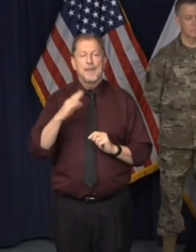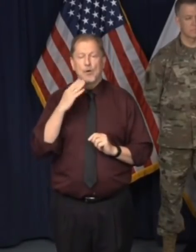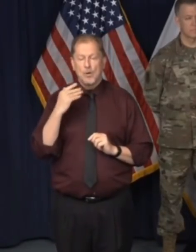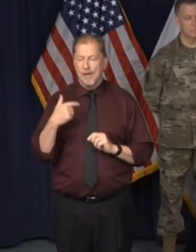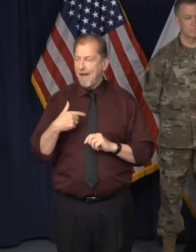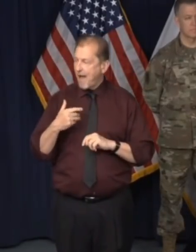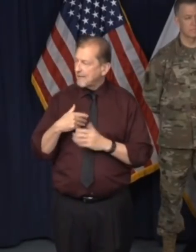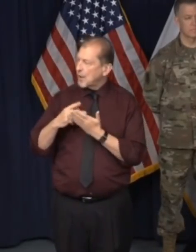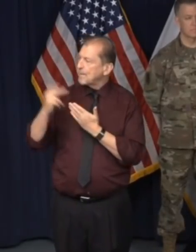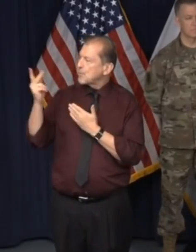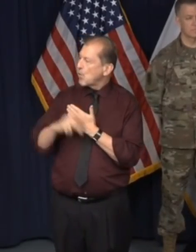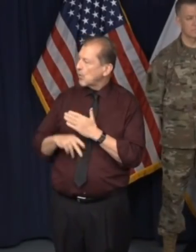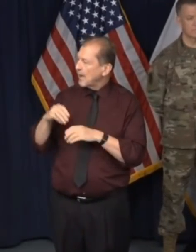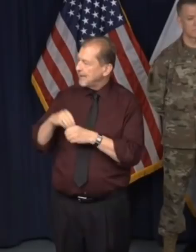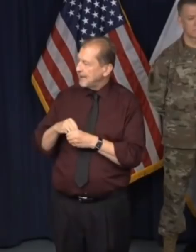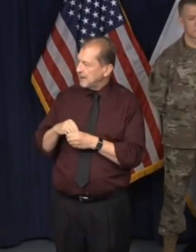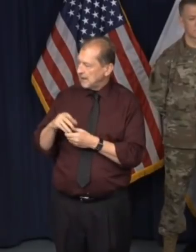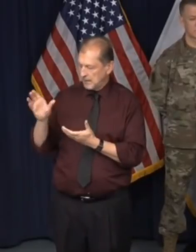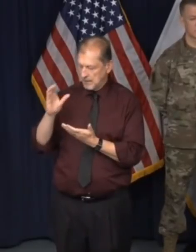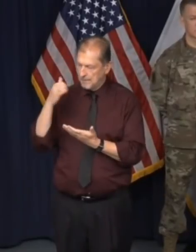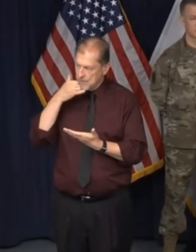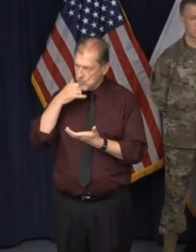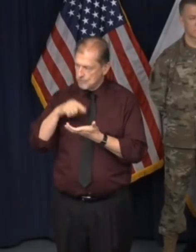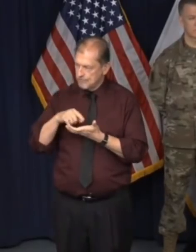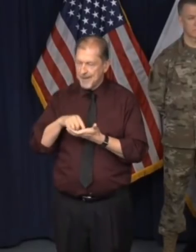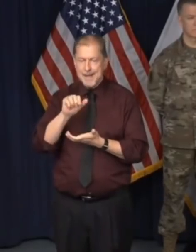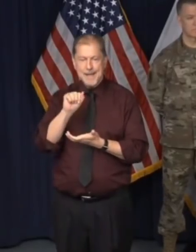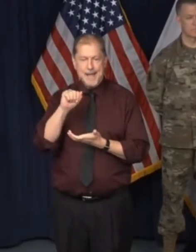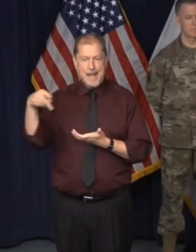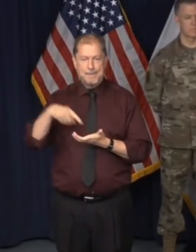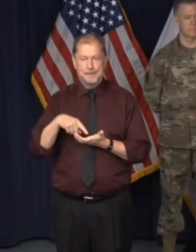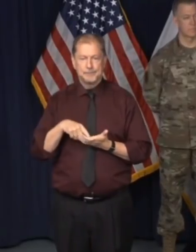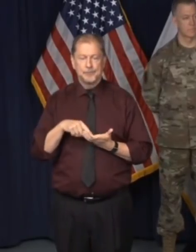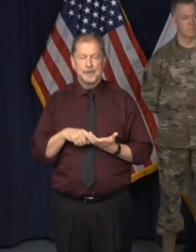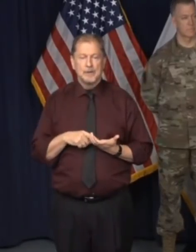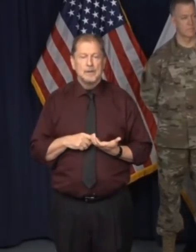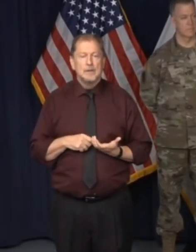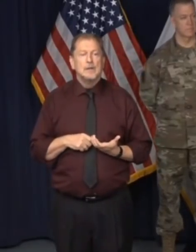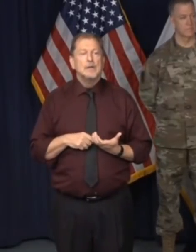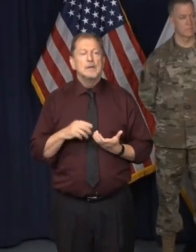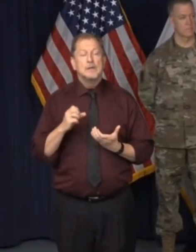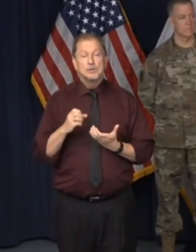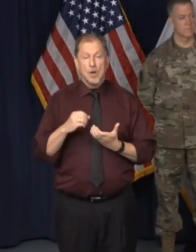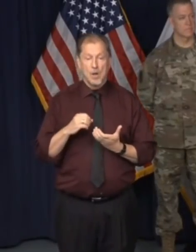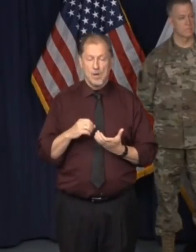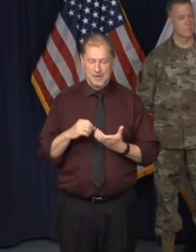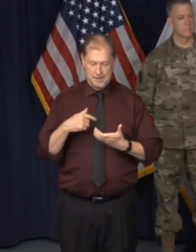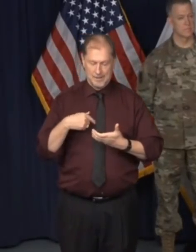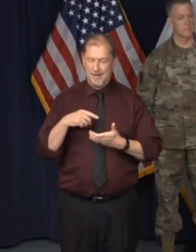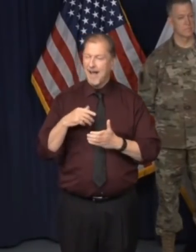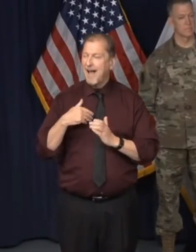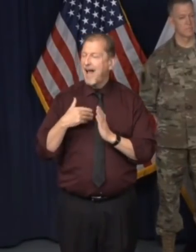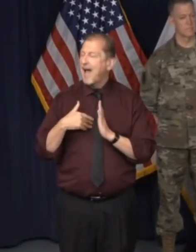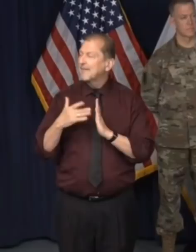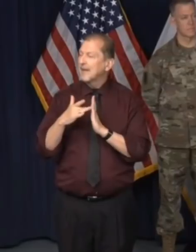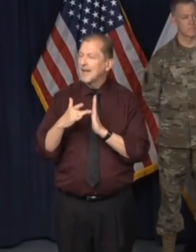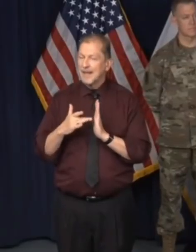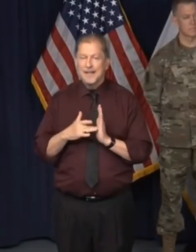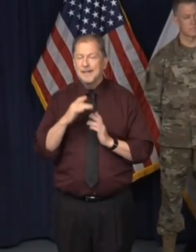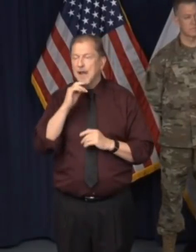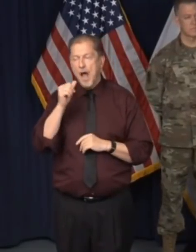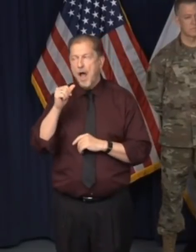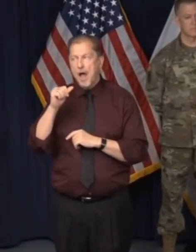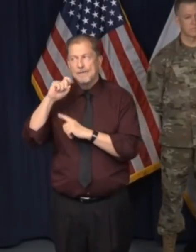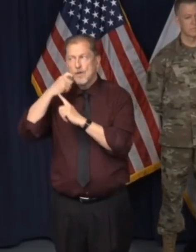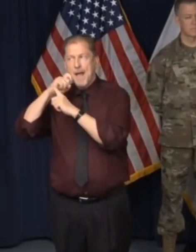app, uh, which will, uh, populate with someone's spoken contacts. It's not, this is not an Apple Google app.